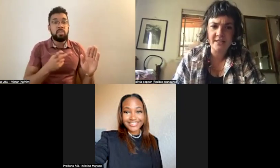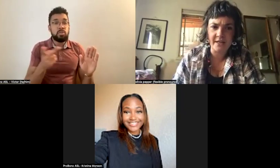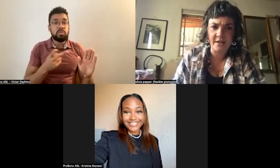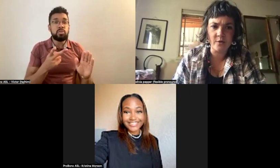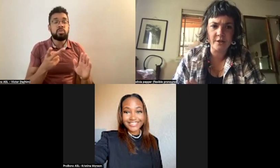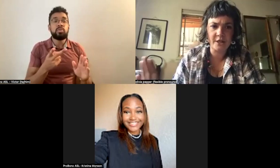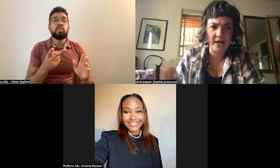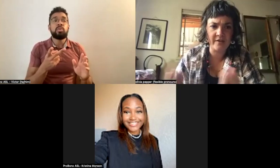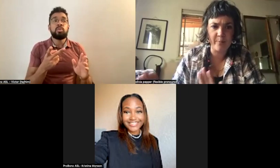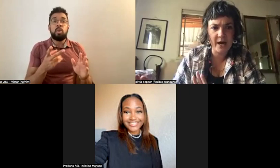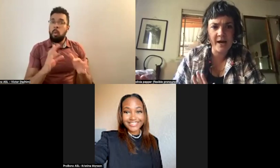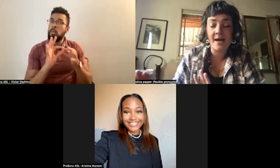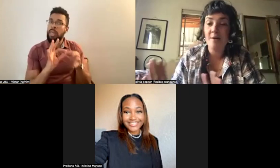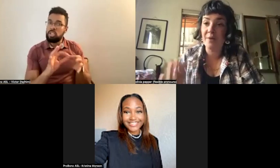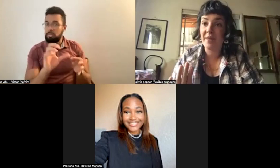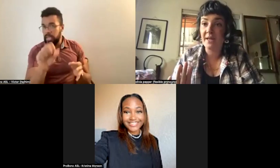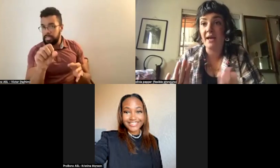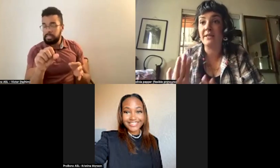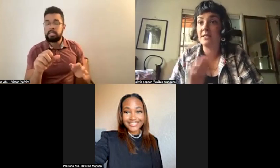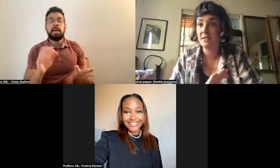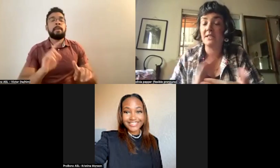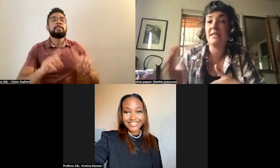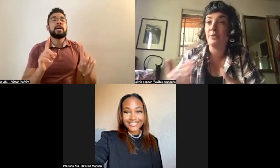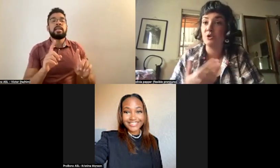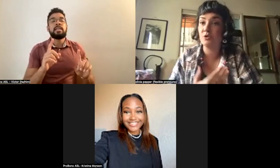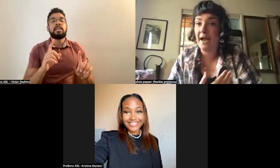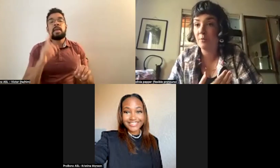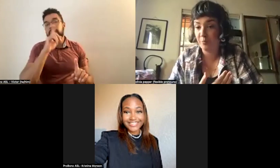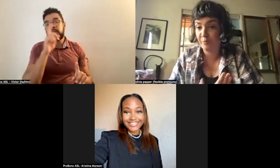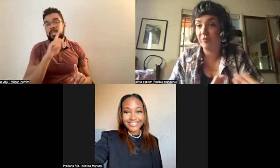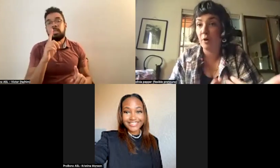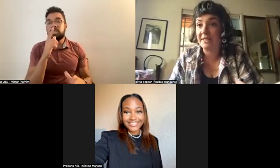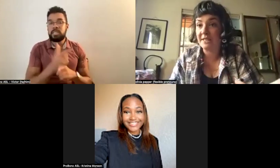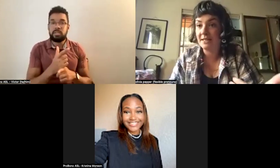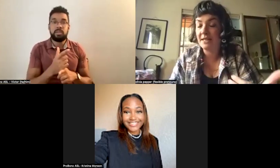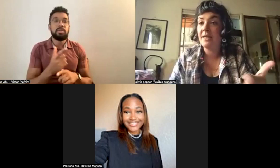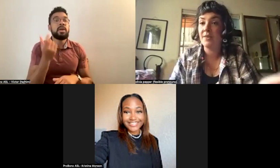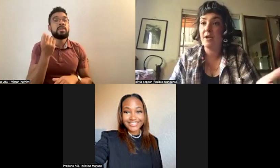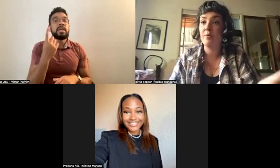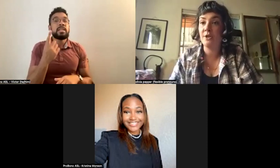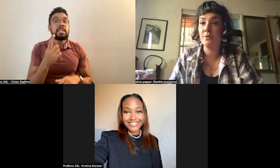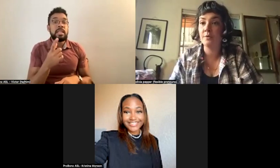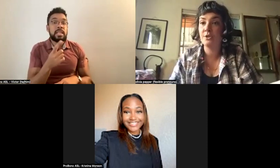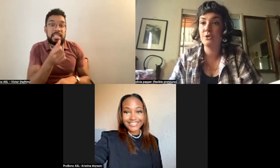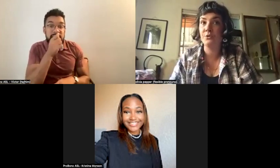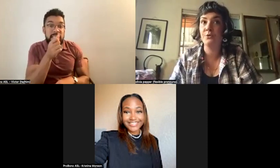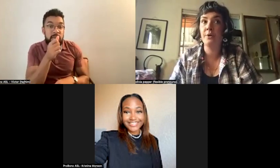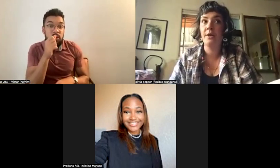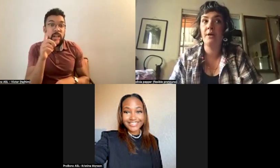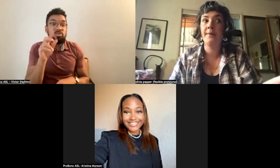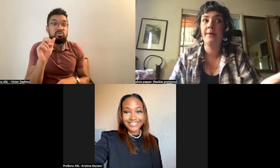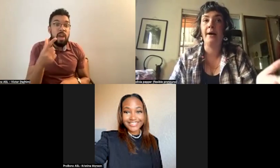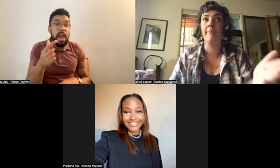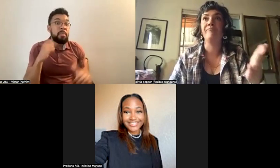did in order to kind of get by. But then they have these secret drag performances that they would use to